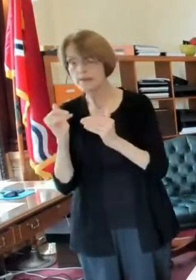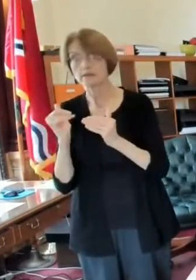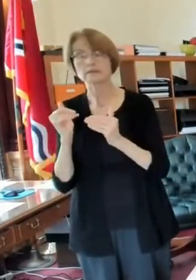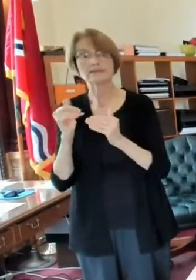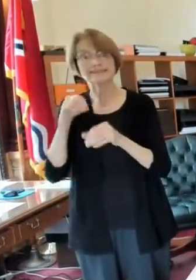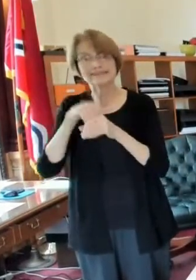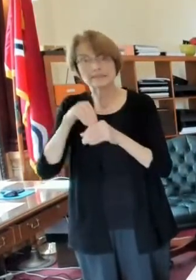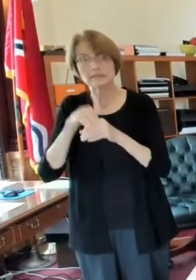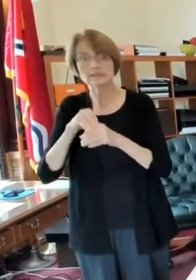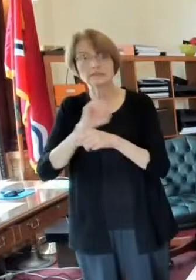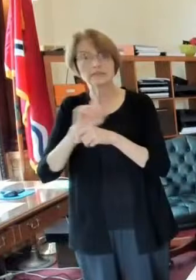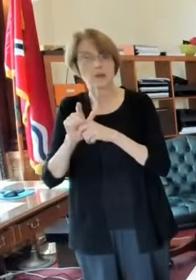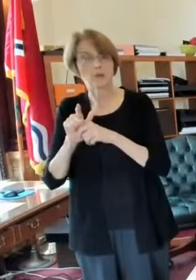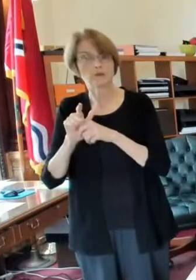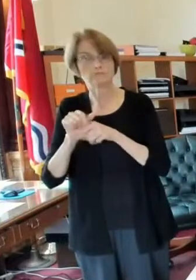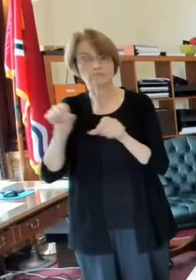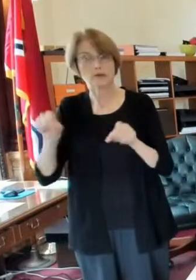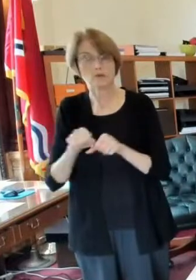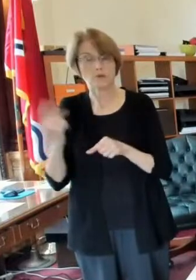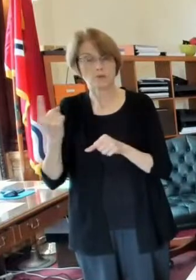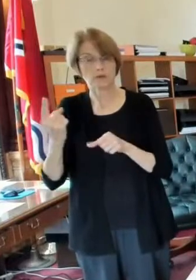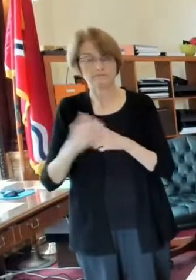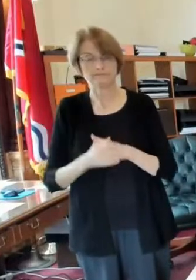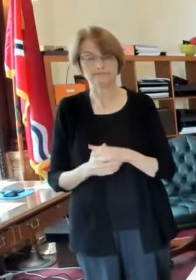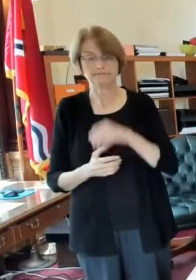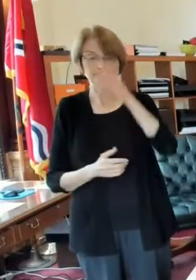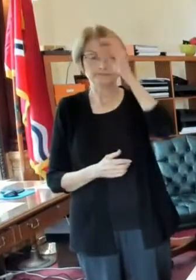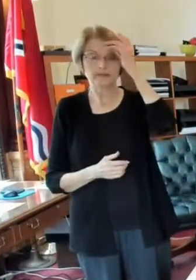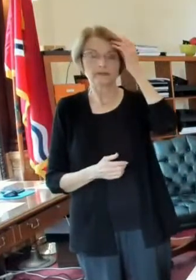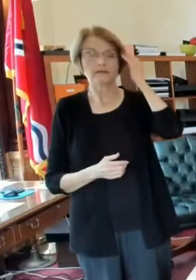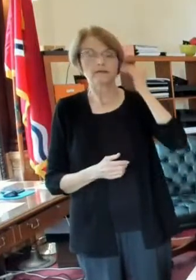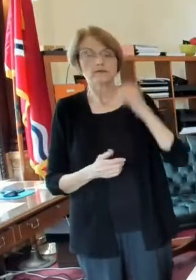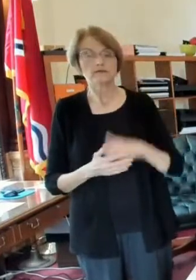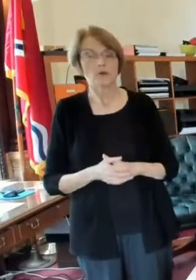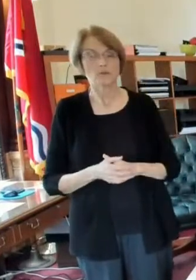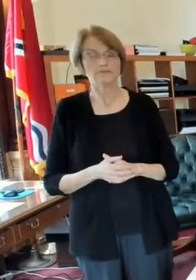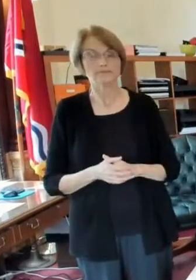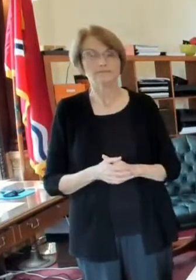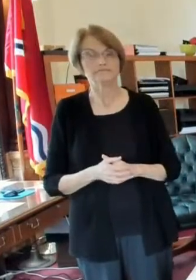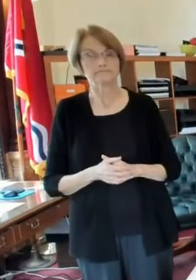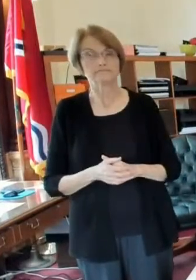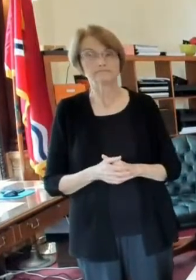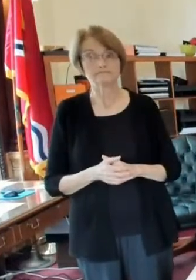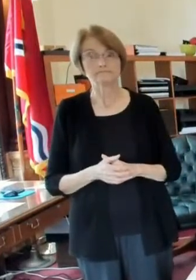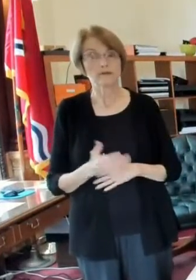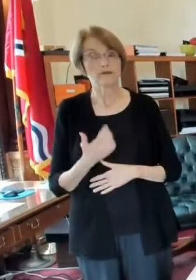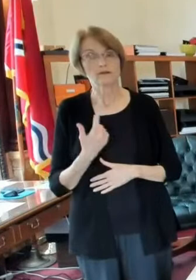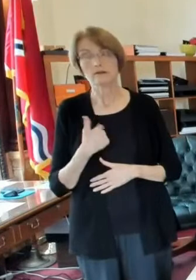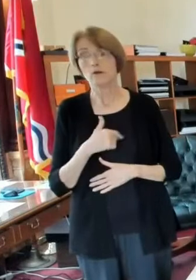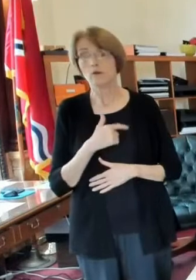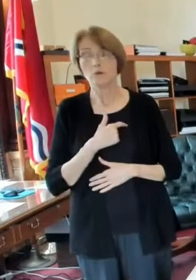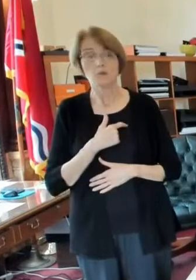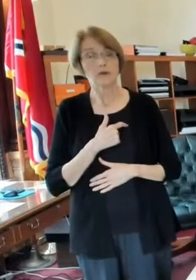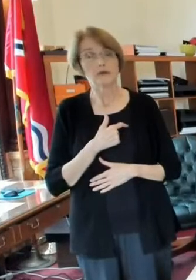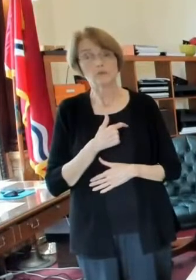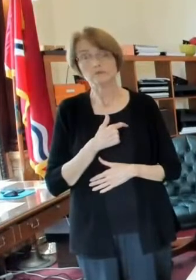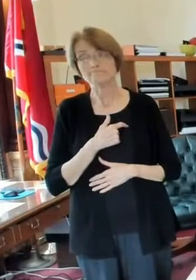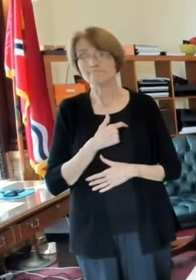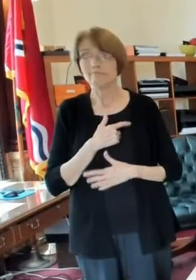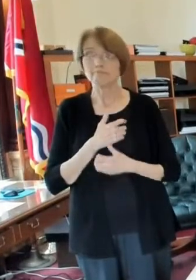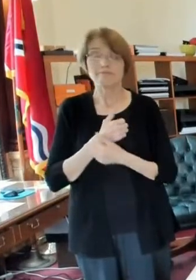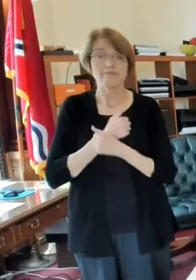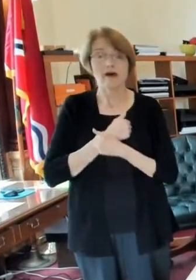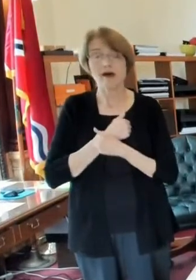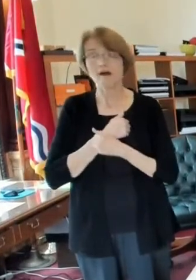own city limits so while of course uh you know we we love having police officers live in our city many do